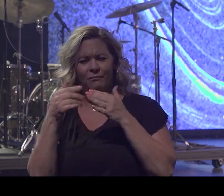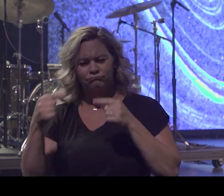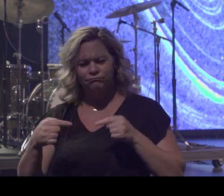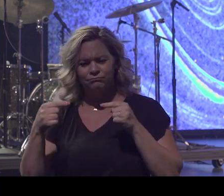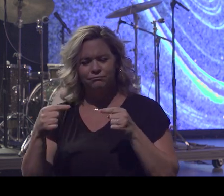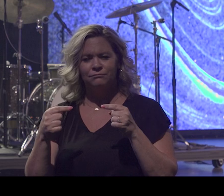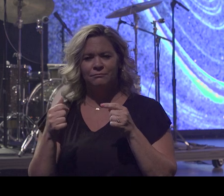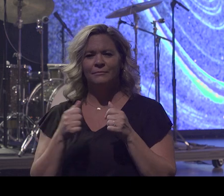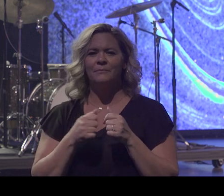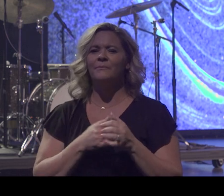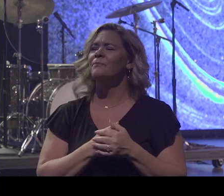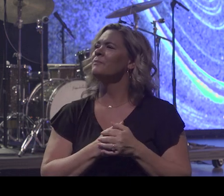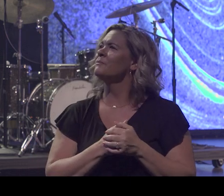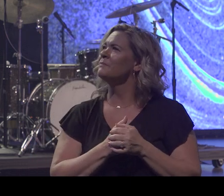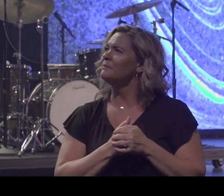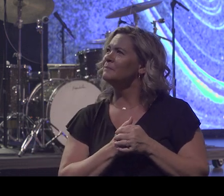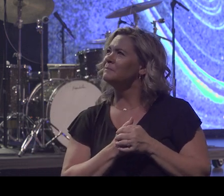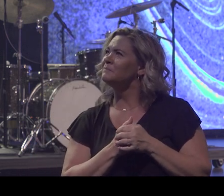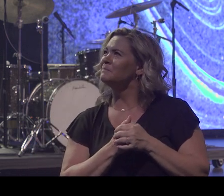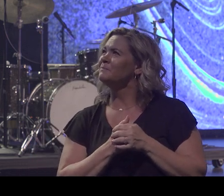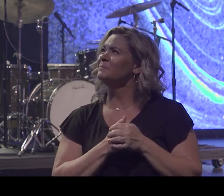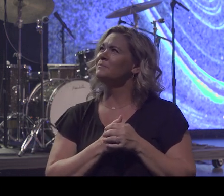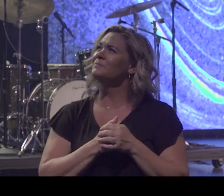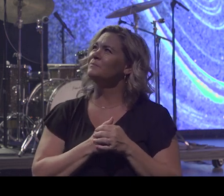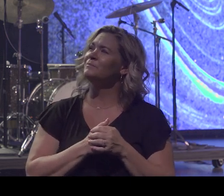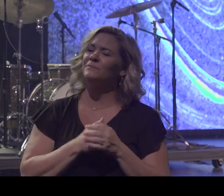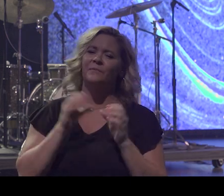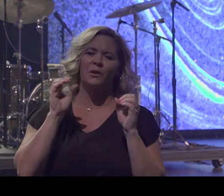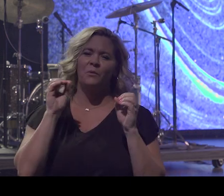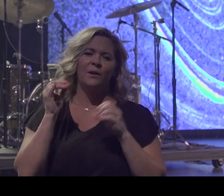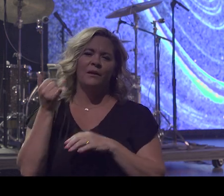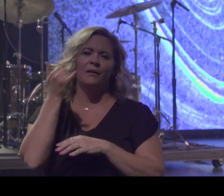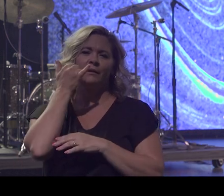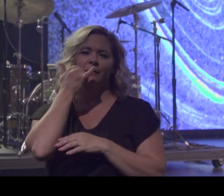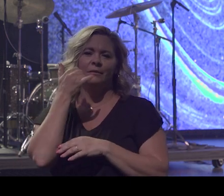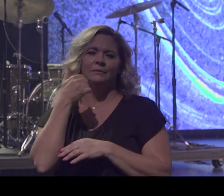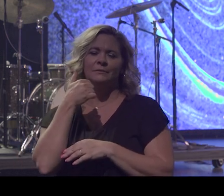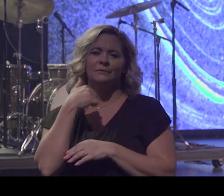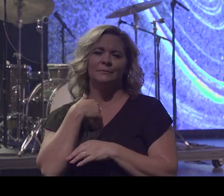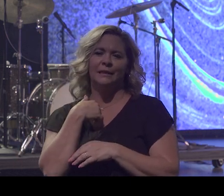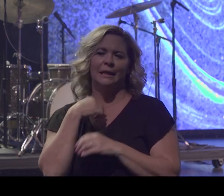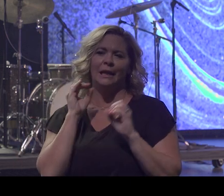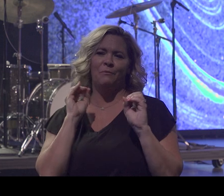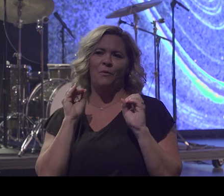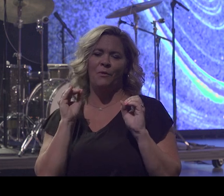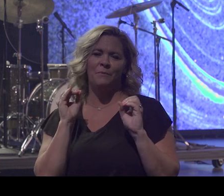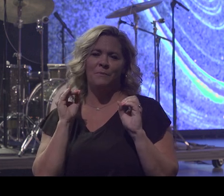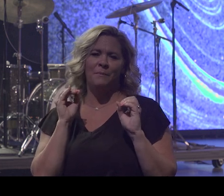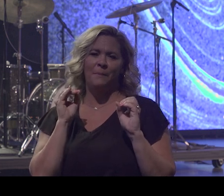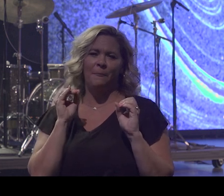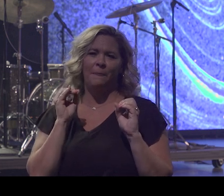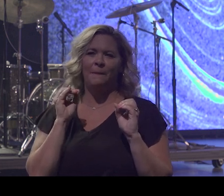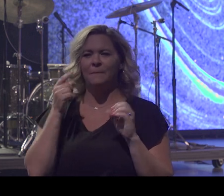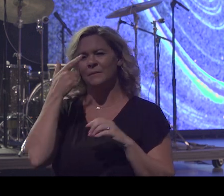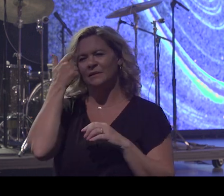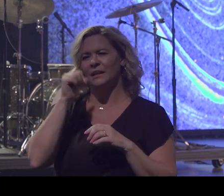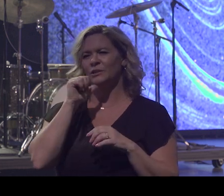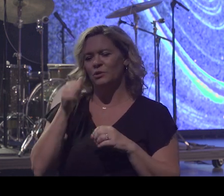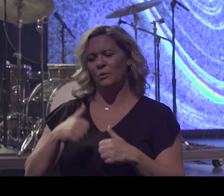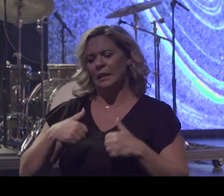nobody calls me anymore because I don't live the lifestyle that I used to live.